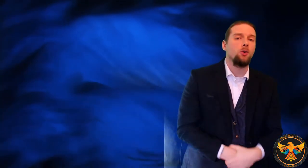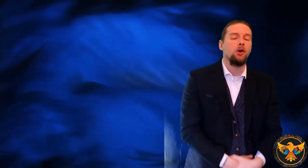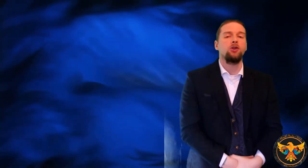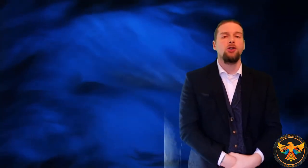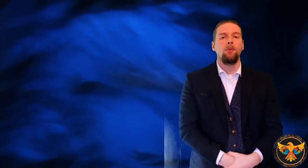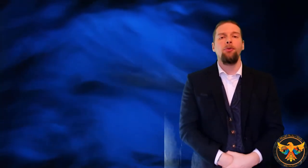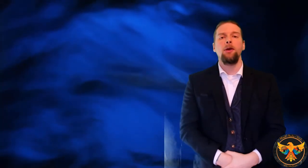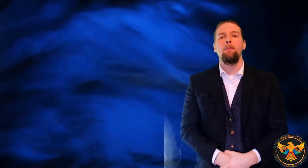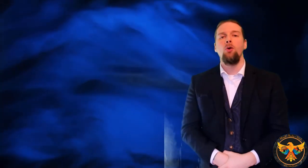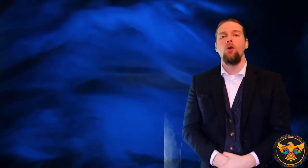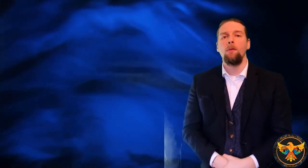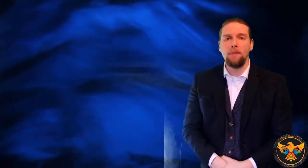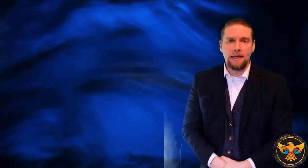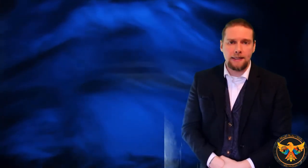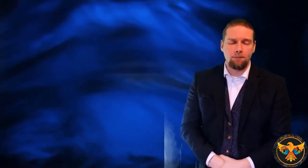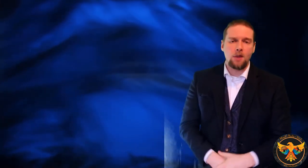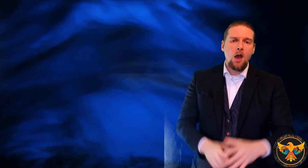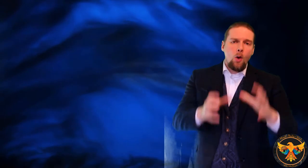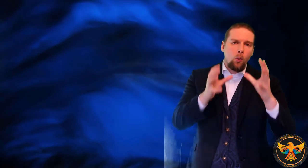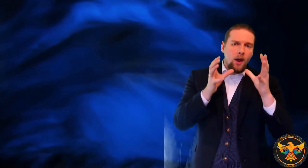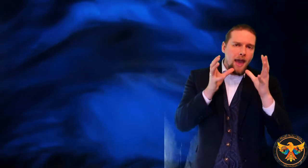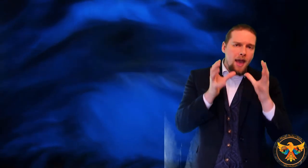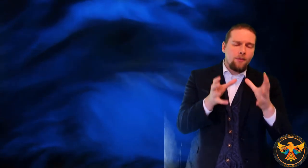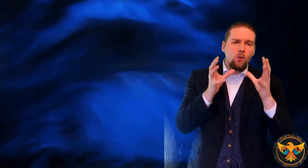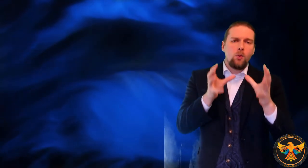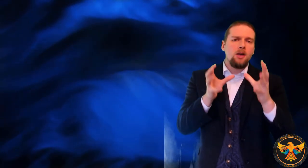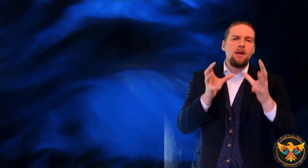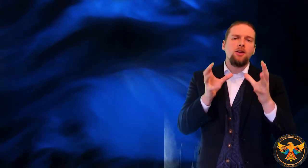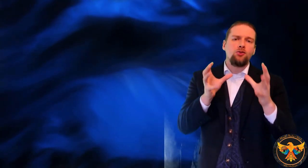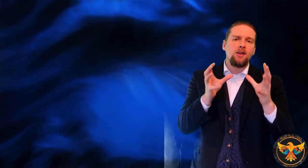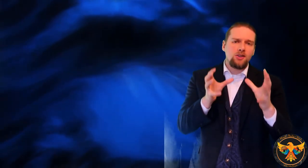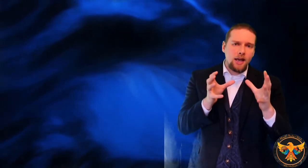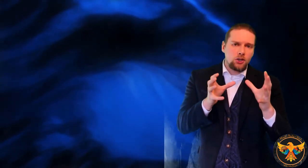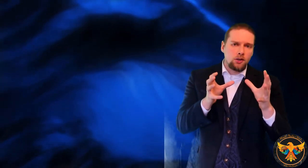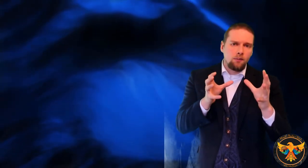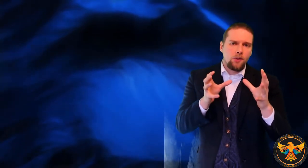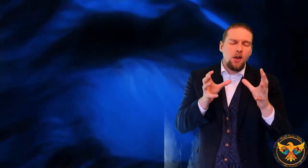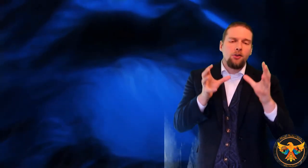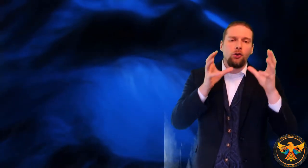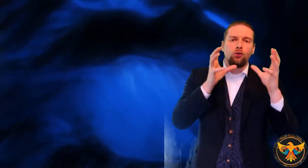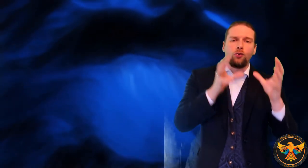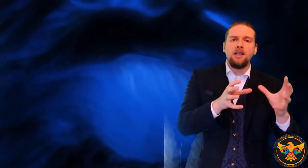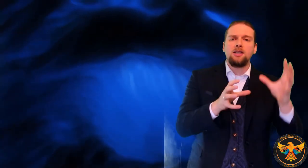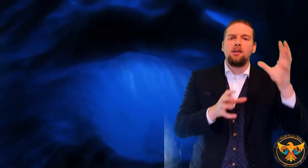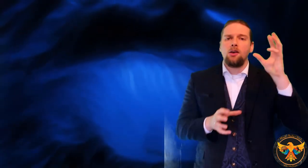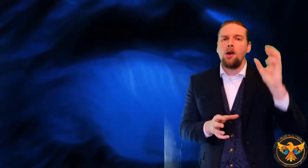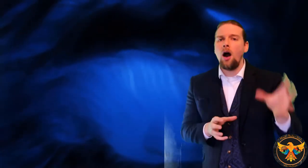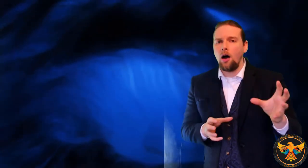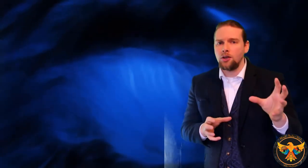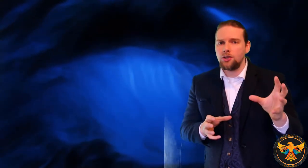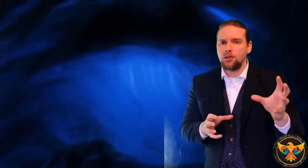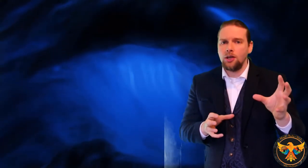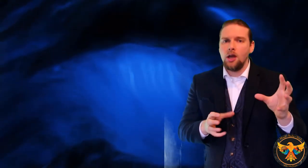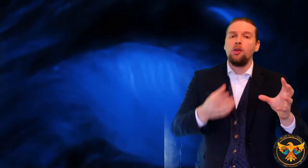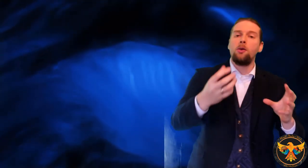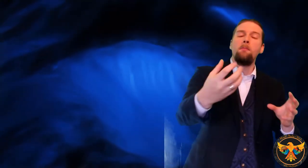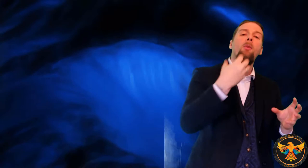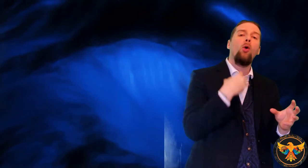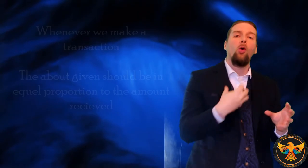you on to something more amazing. Whenever we make a transaction, the greater the cost, the more